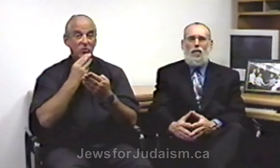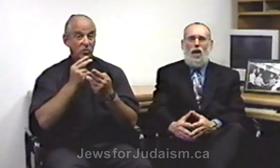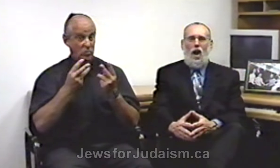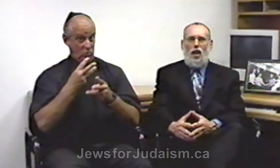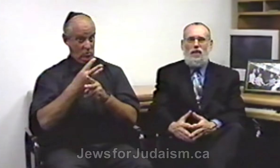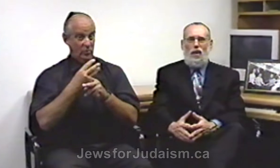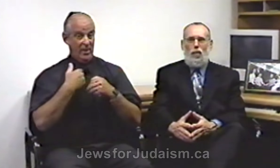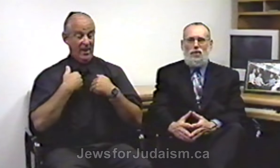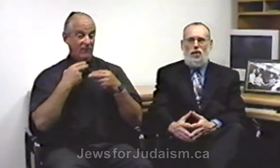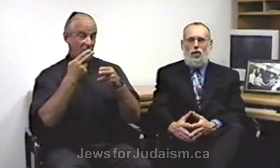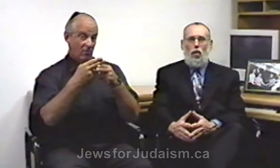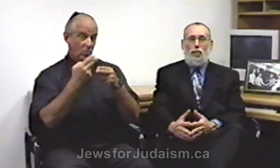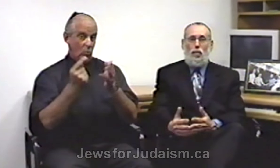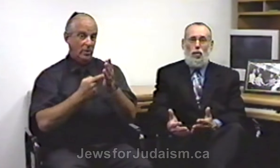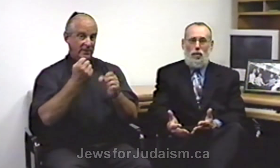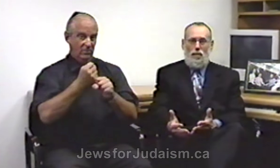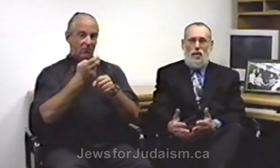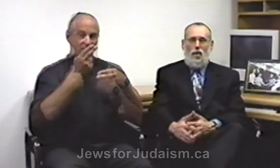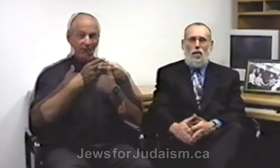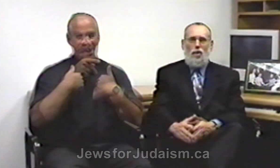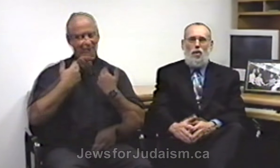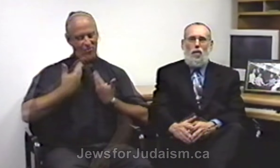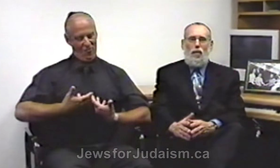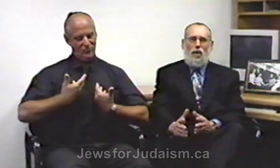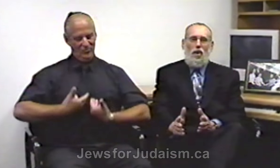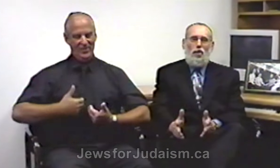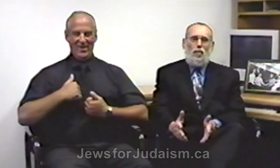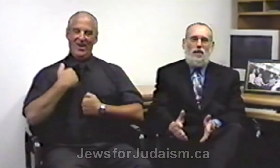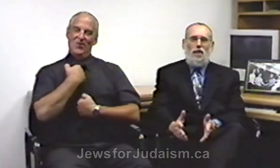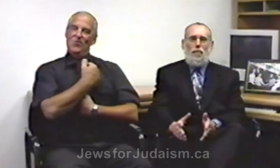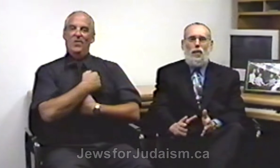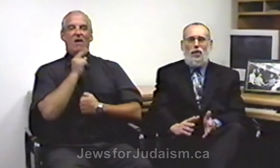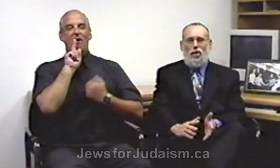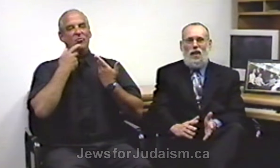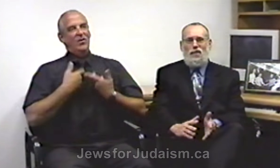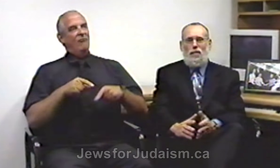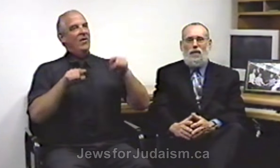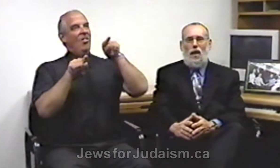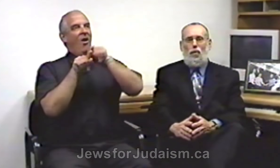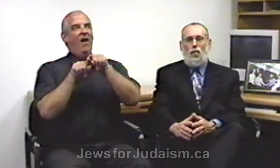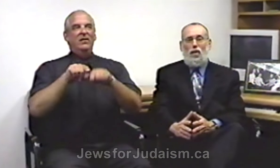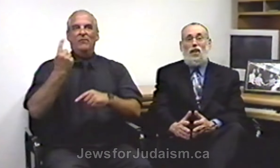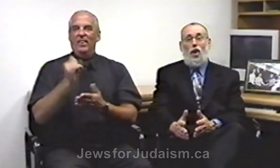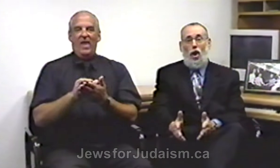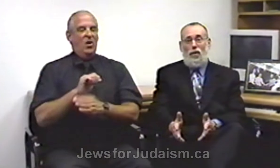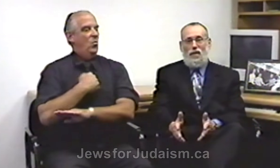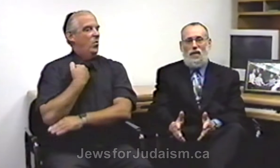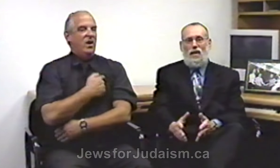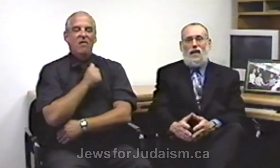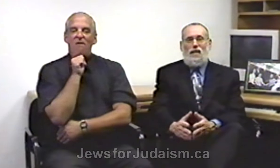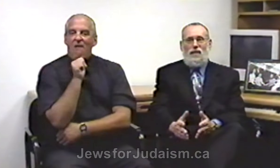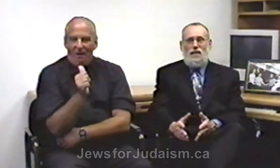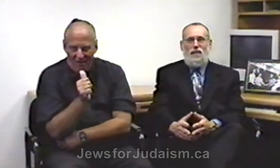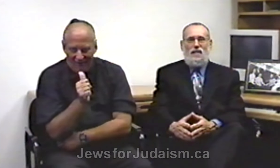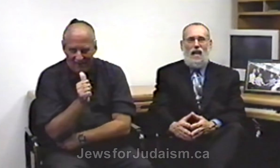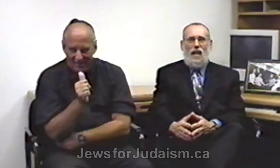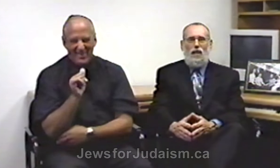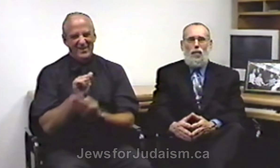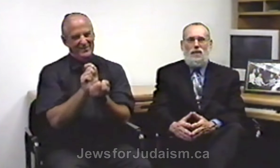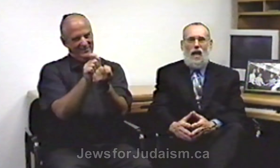a holiday once a year called Purim, where we dress up and we look like something that we really aren't. This is exactly what has